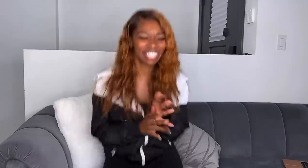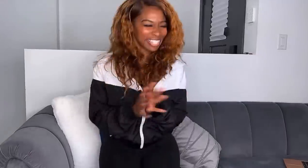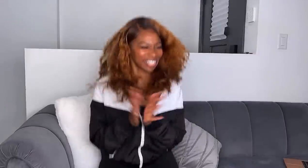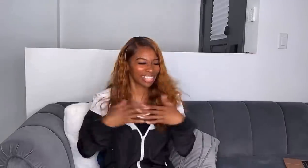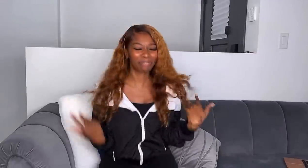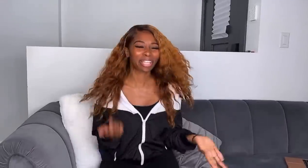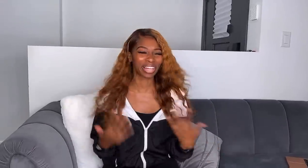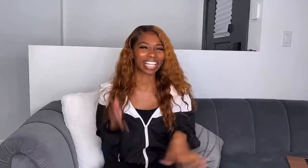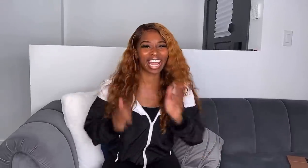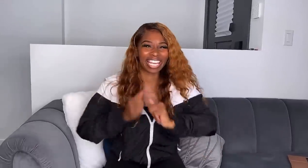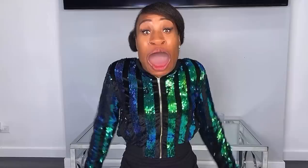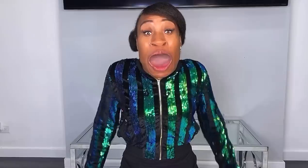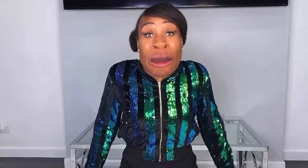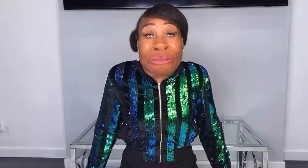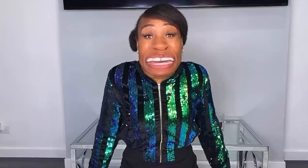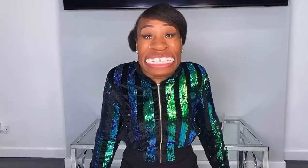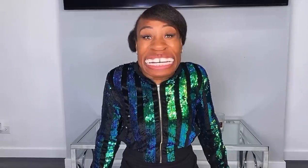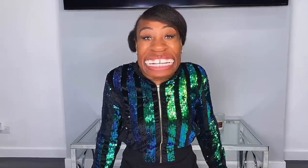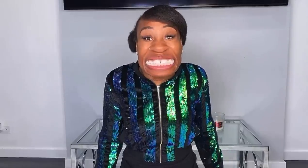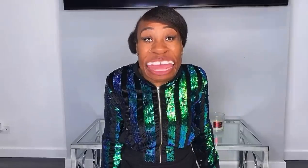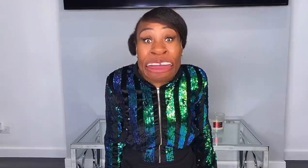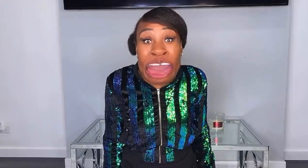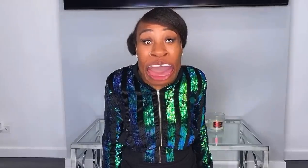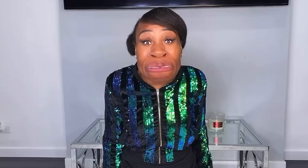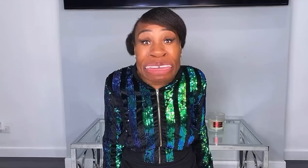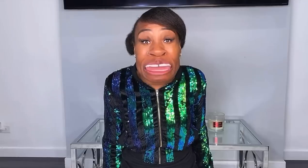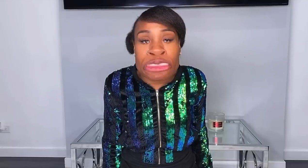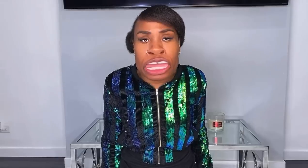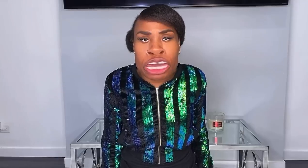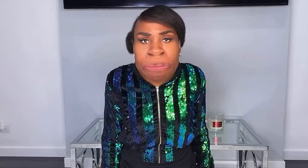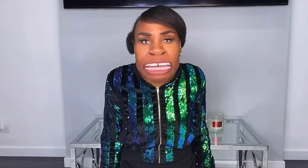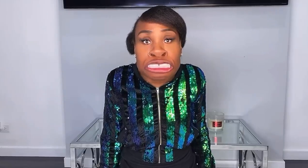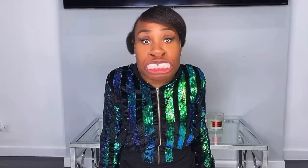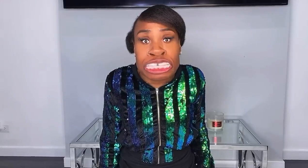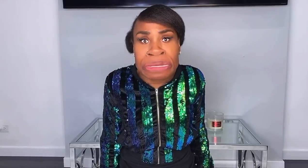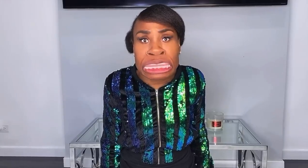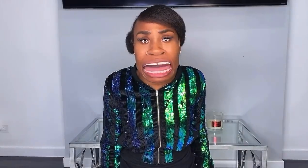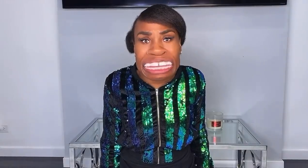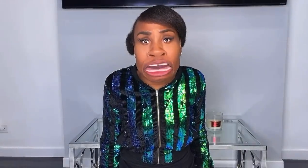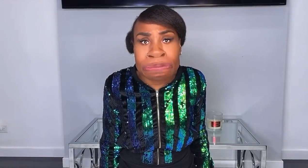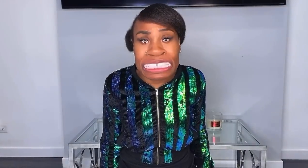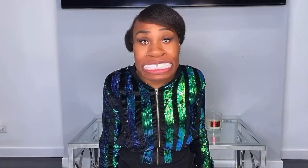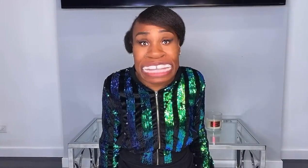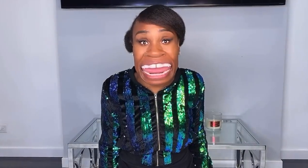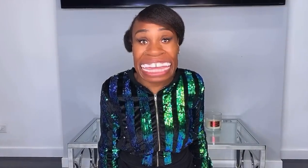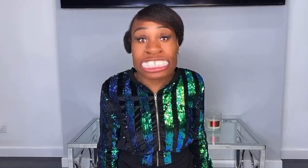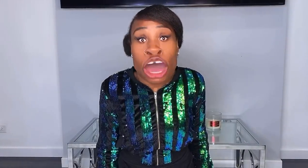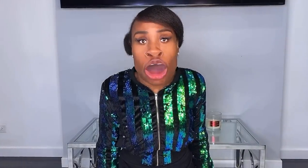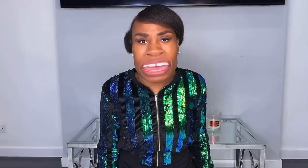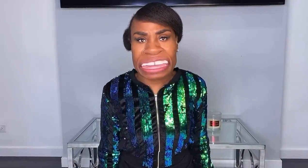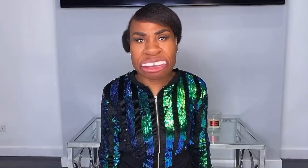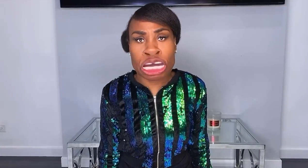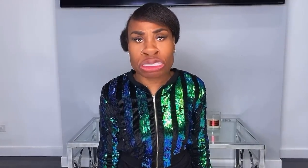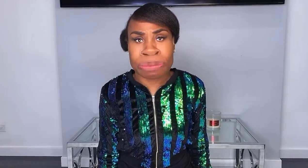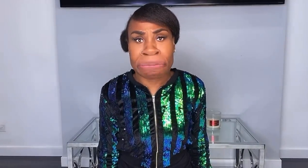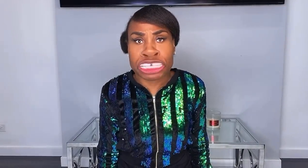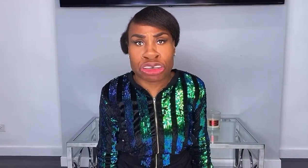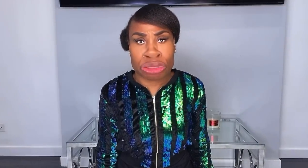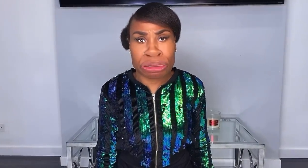oh my goodness they're coming they about to see me light up the stage okay here goes mama chew the